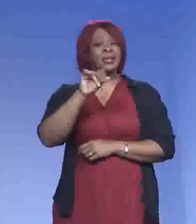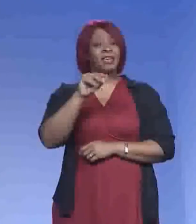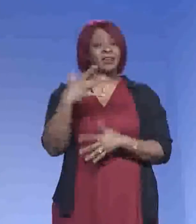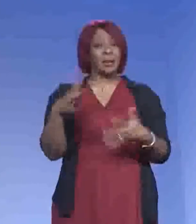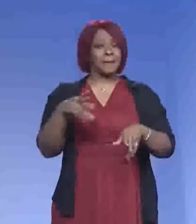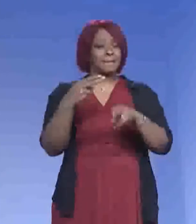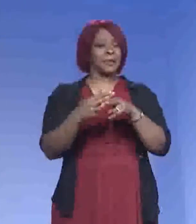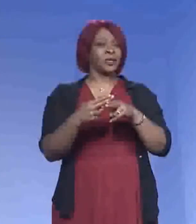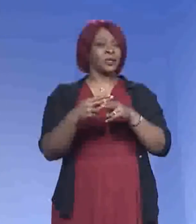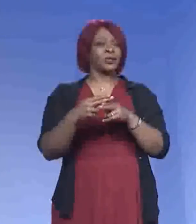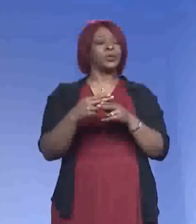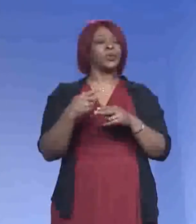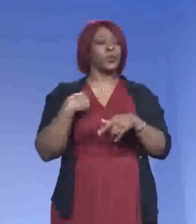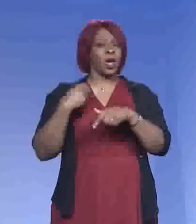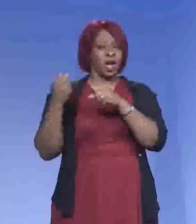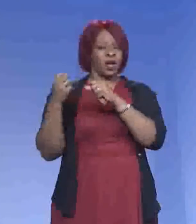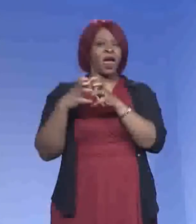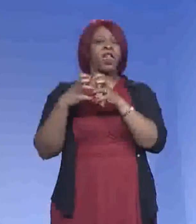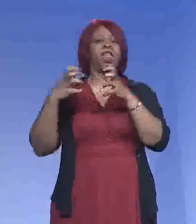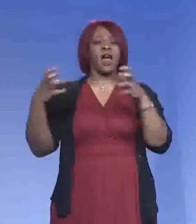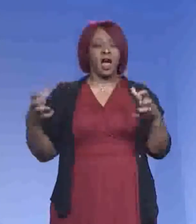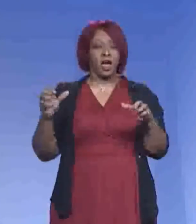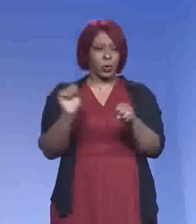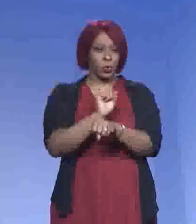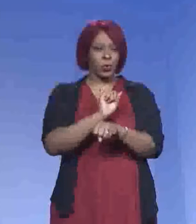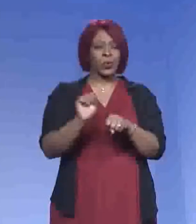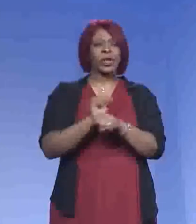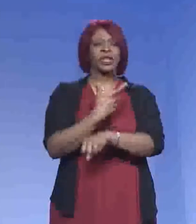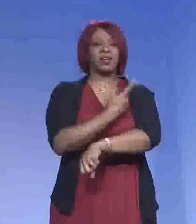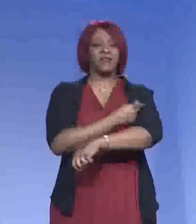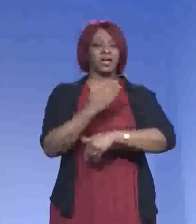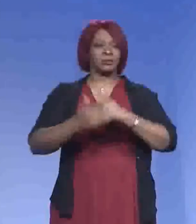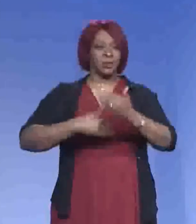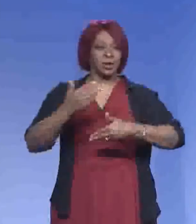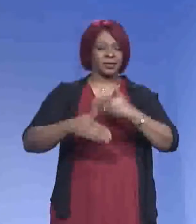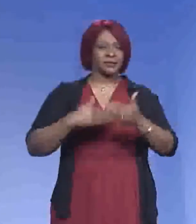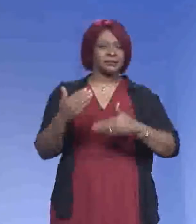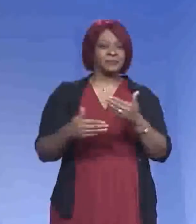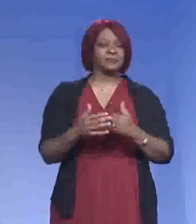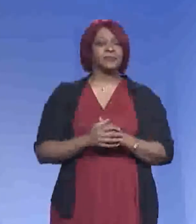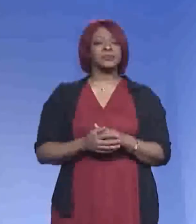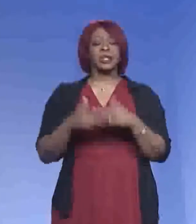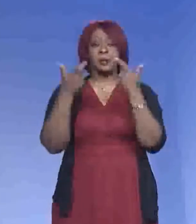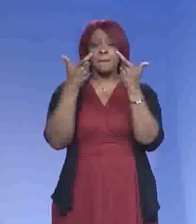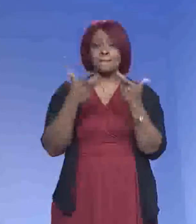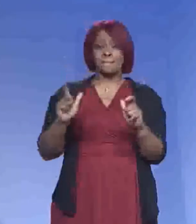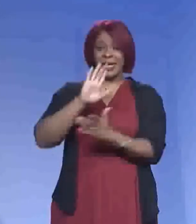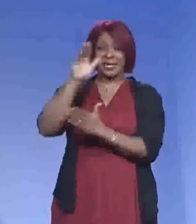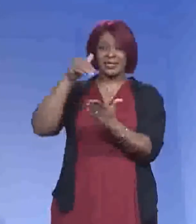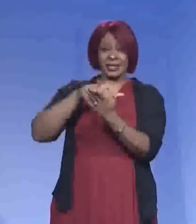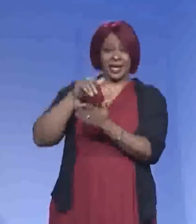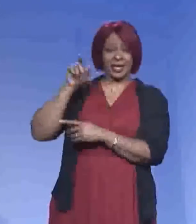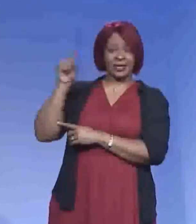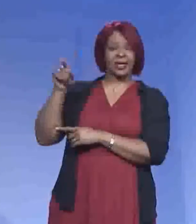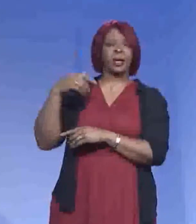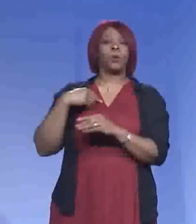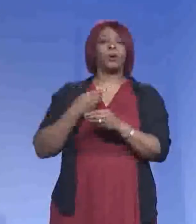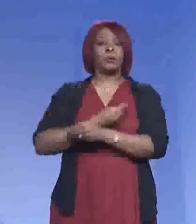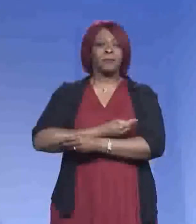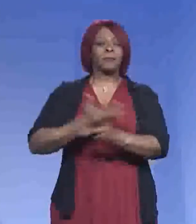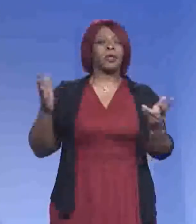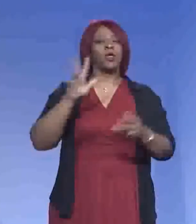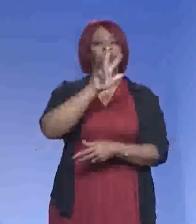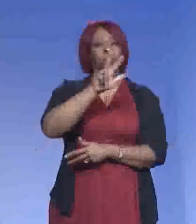we've had a lot of strong work in the vaccination process. Just at our mass vaccine sites, we've administered over 33